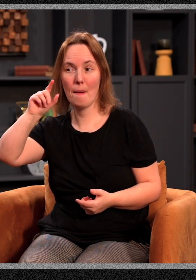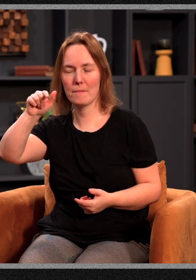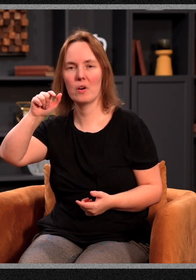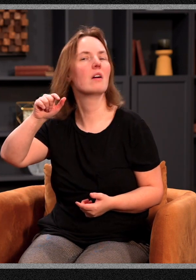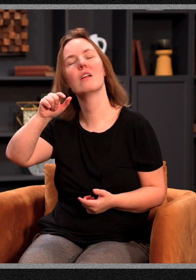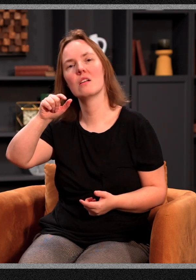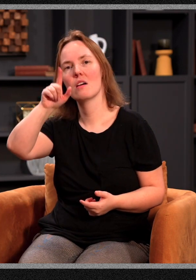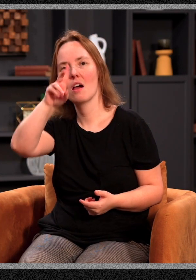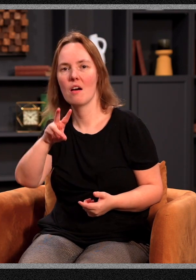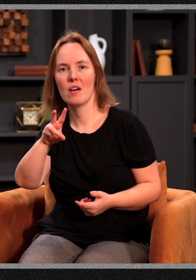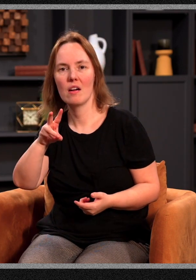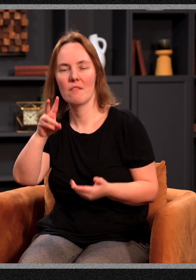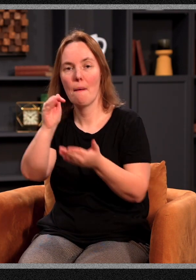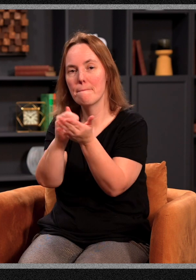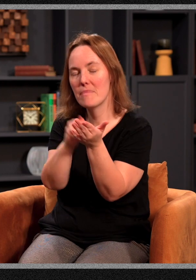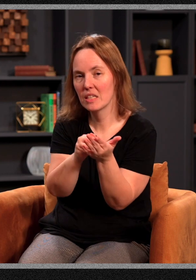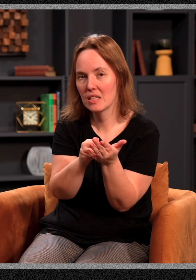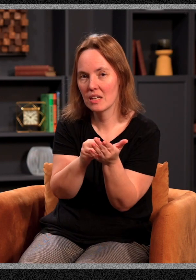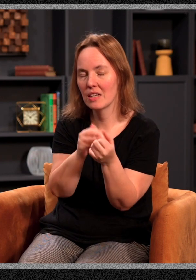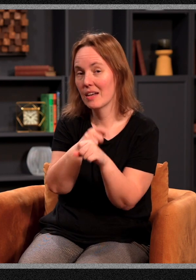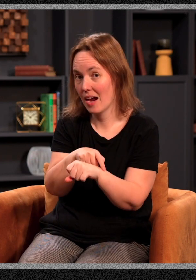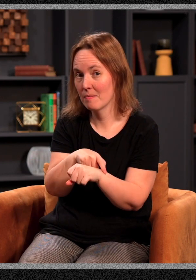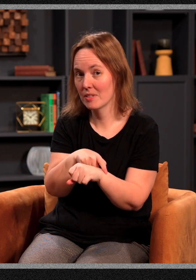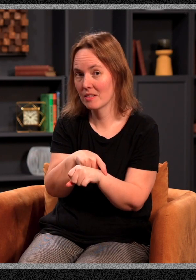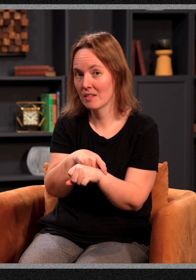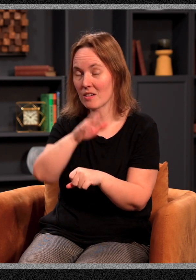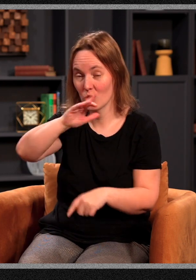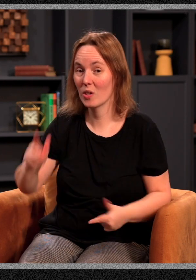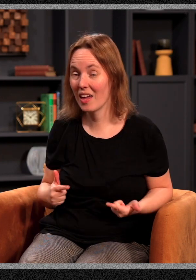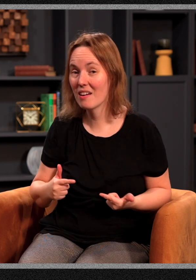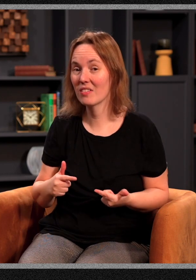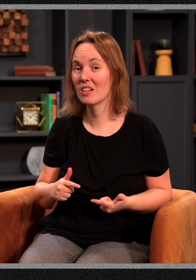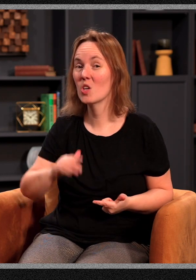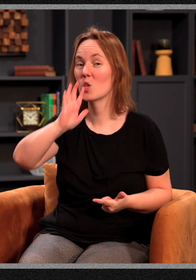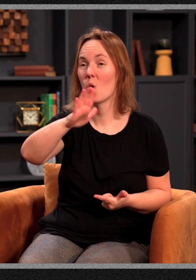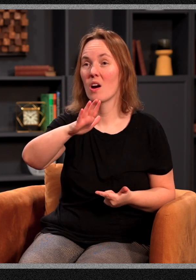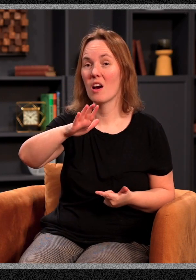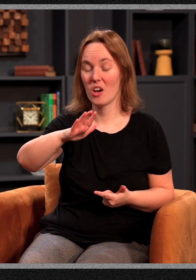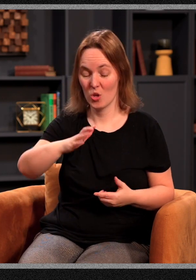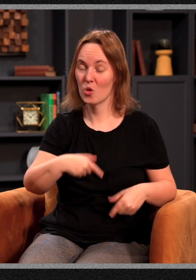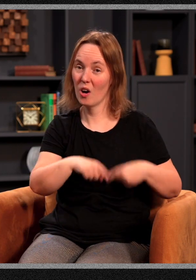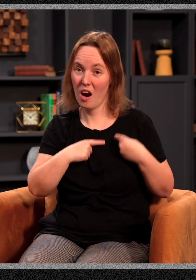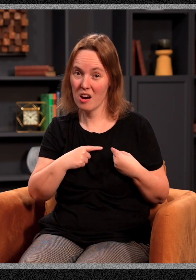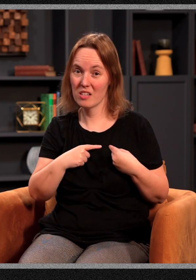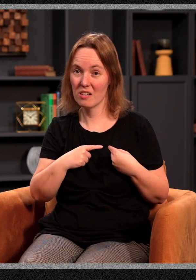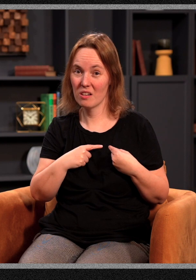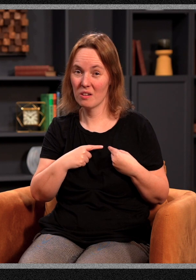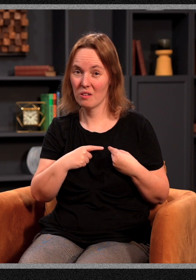Two and a half billion times. Now, during your lifetime, your heart will actually